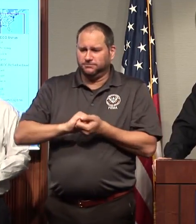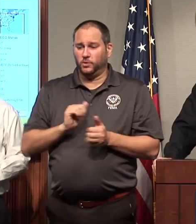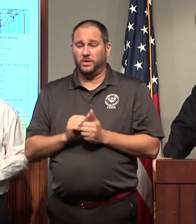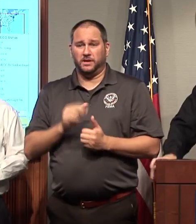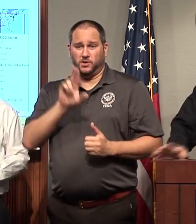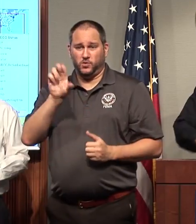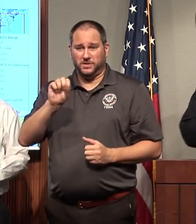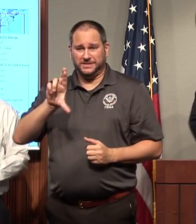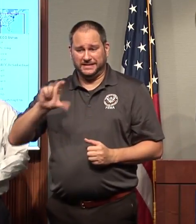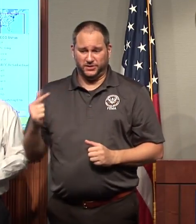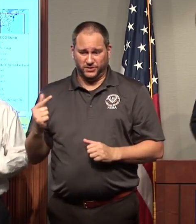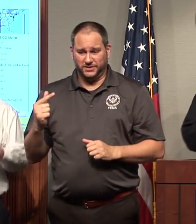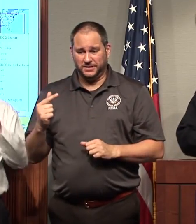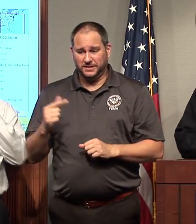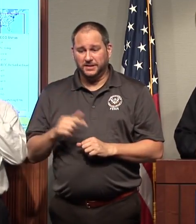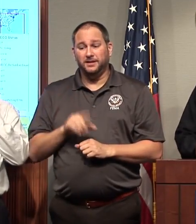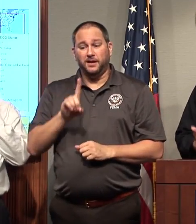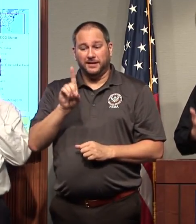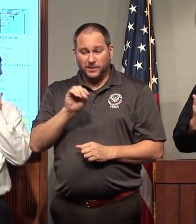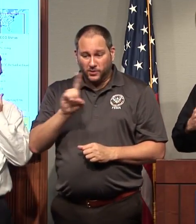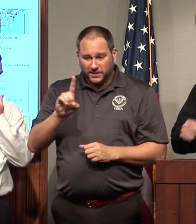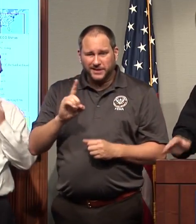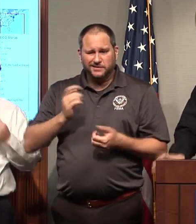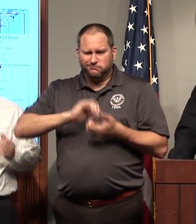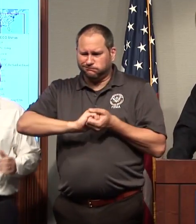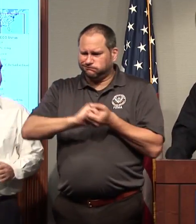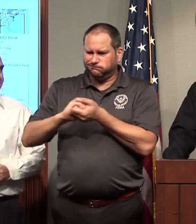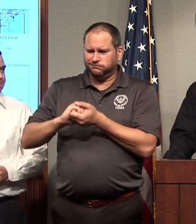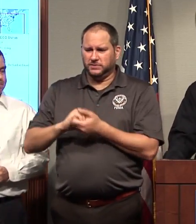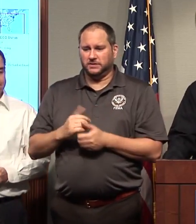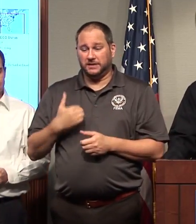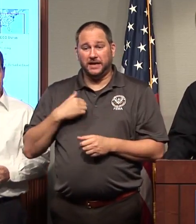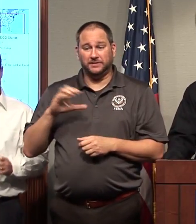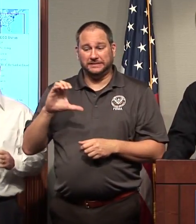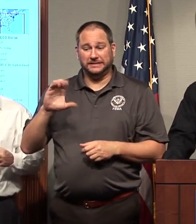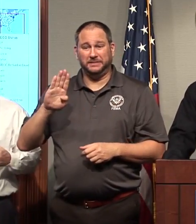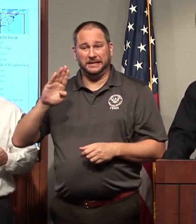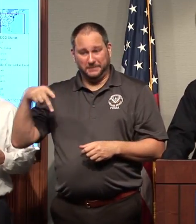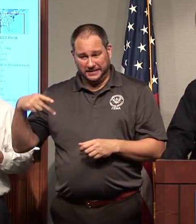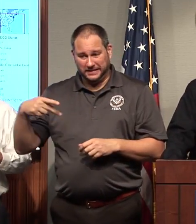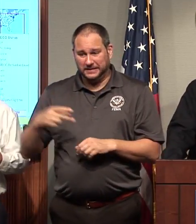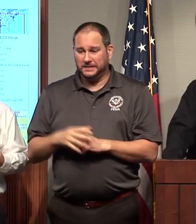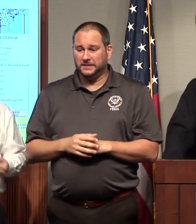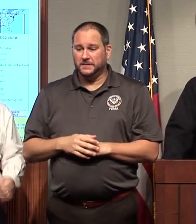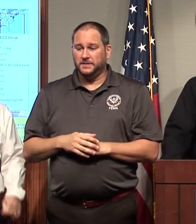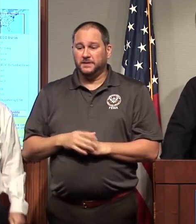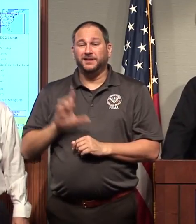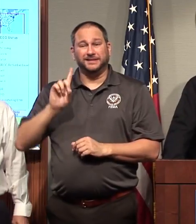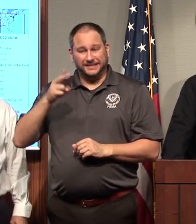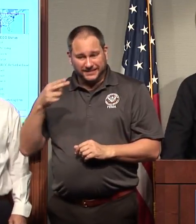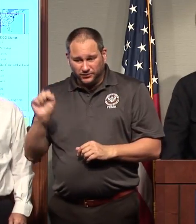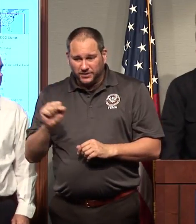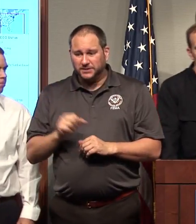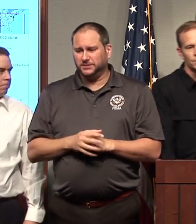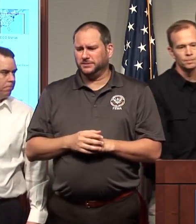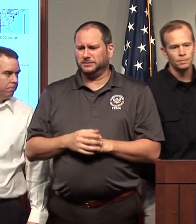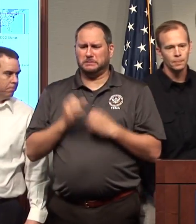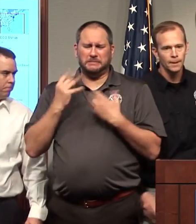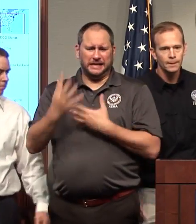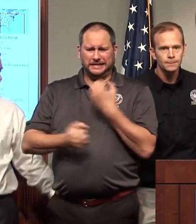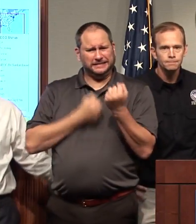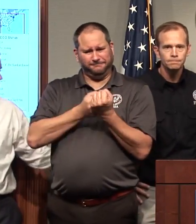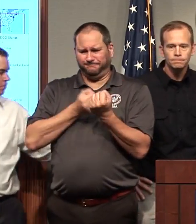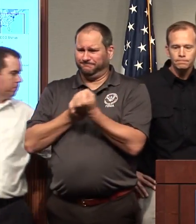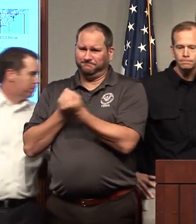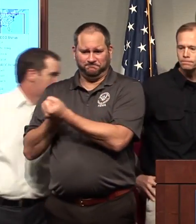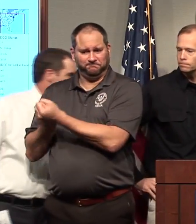assets, you know, other partners through, we have Customs and Border Patrol out of the Department of Homeland Security. There are many that are supporting this mission. As I